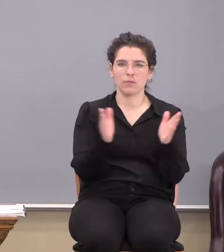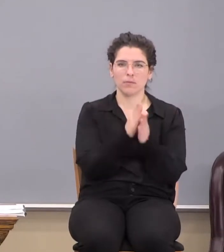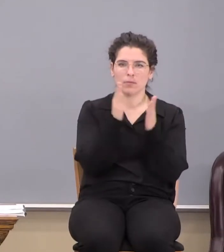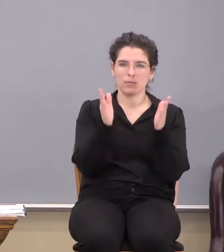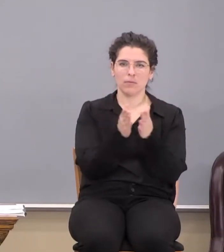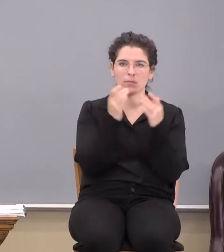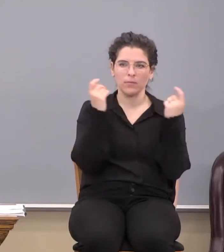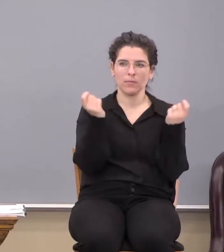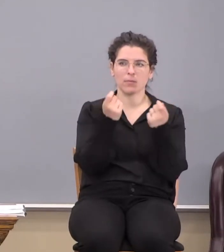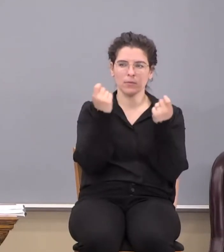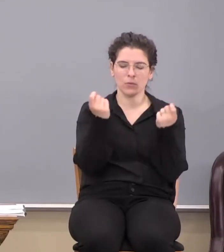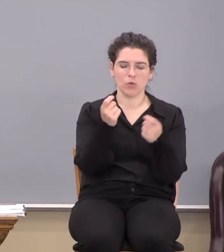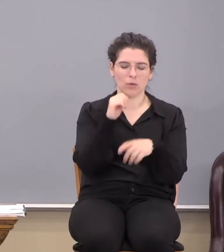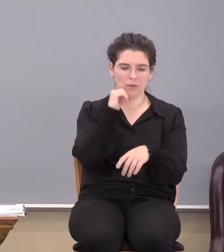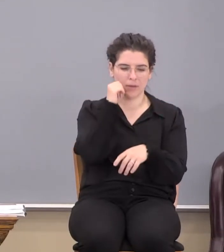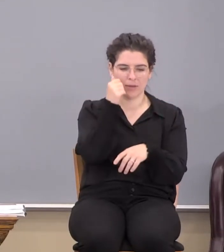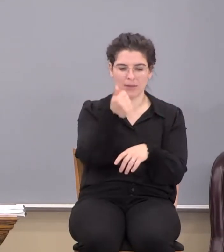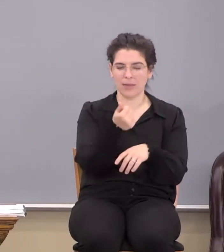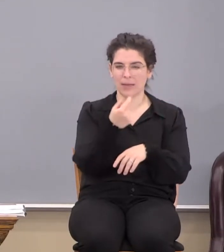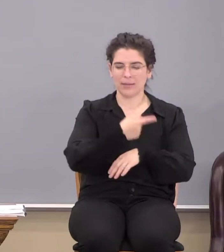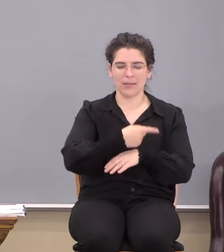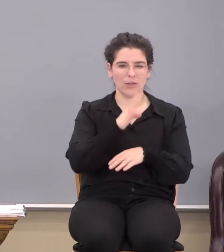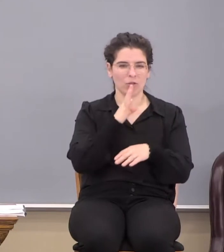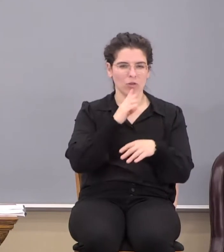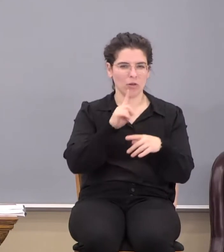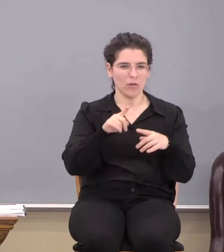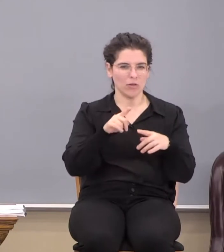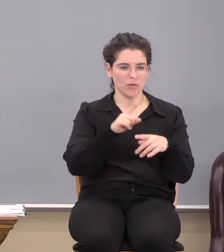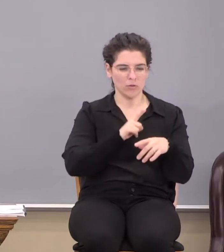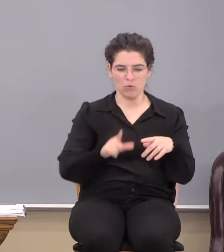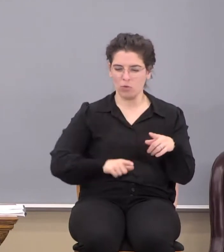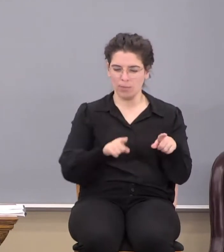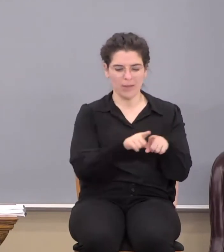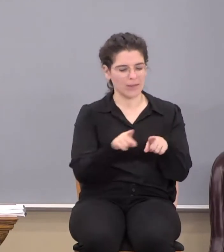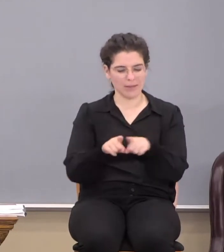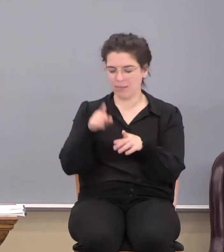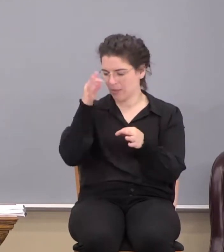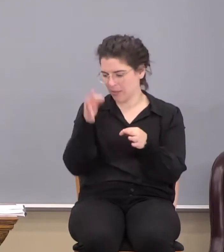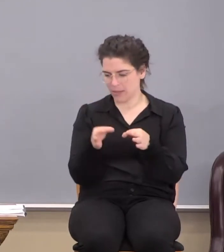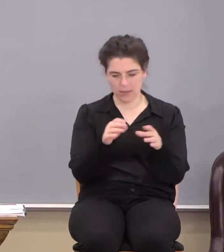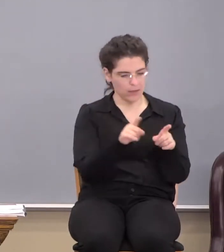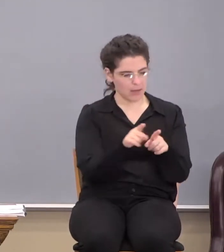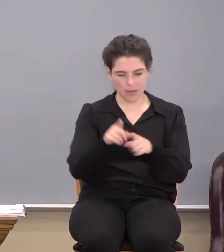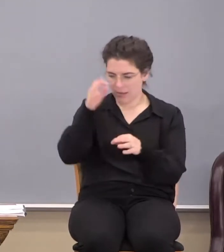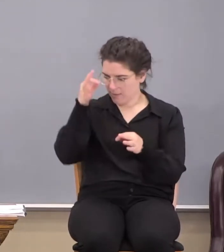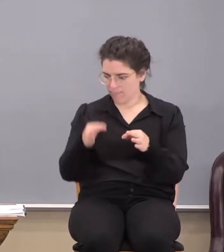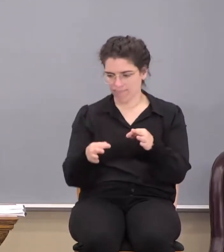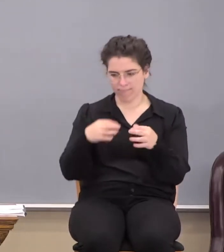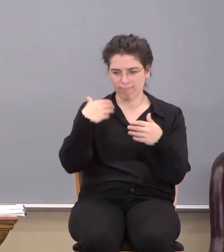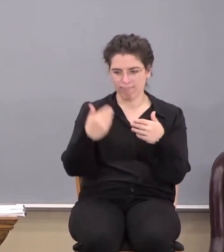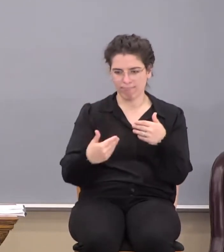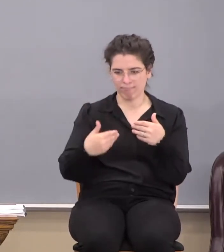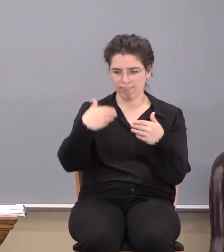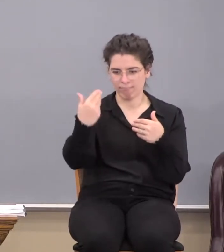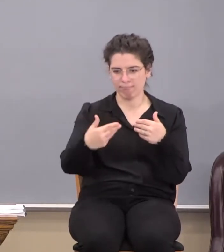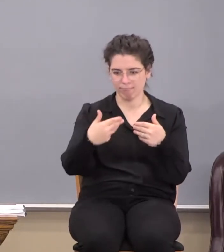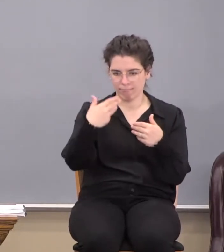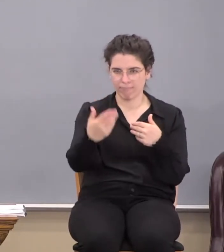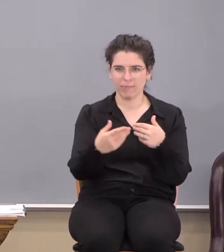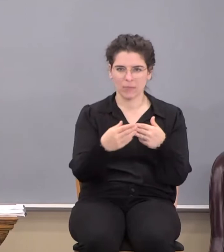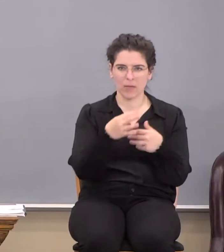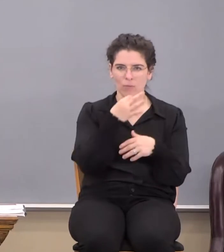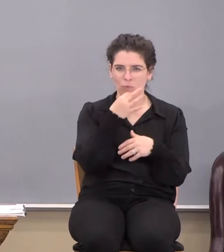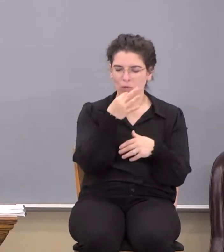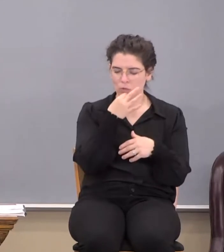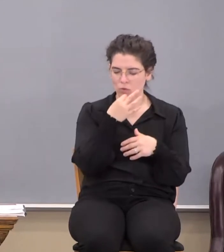day you just talk to the Lord about that same decision. And the next day, same thing. And pretty soon what happens is you string a